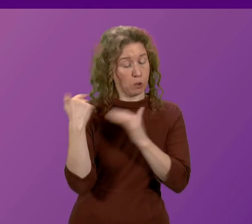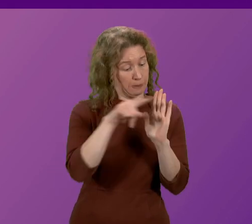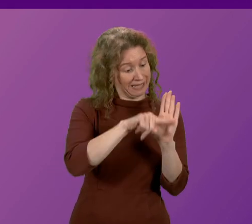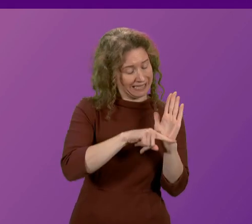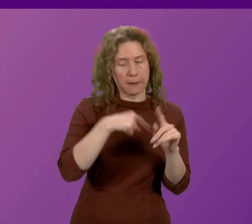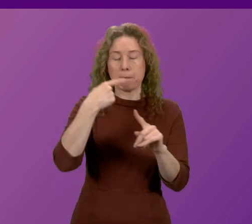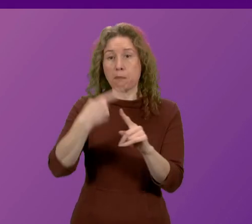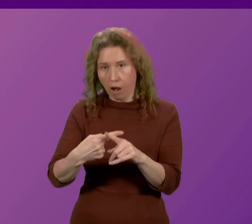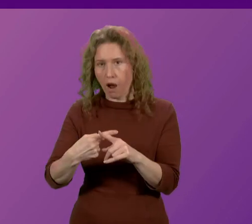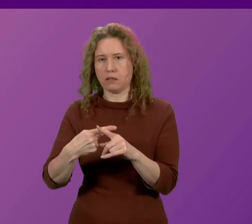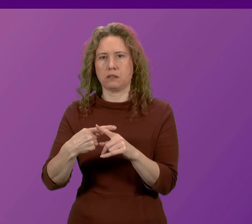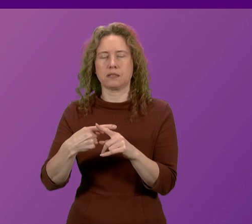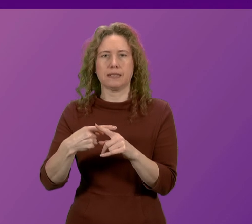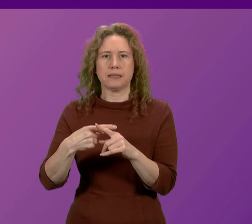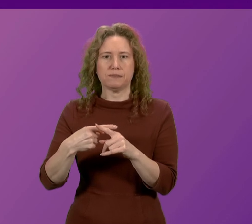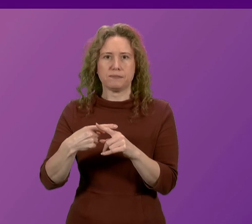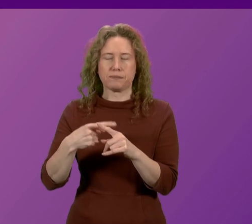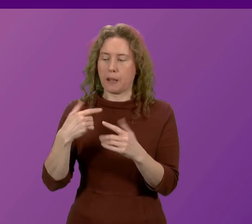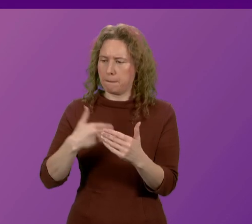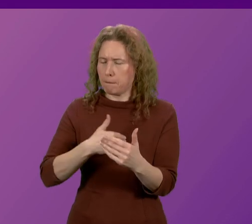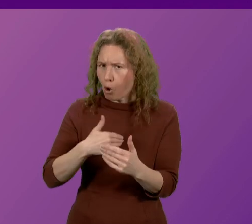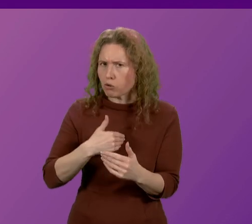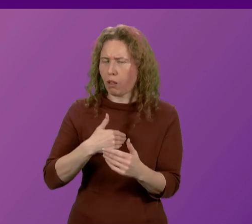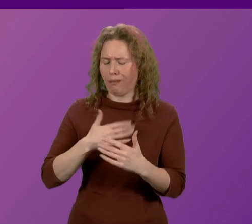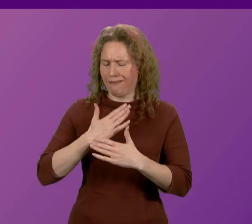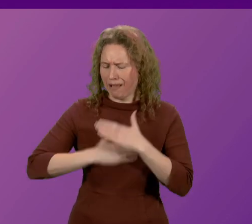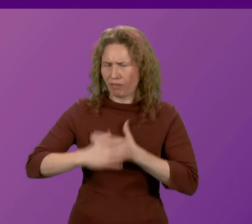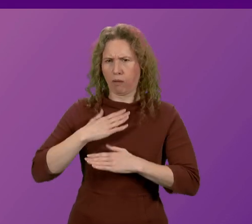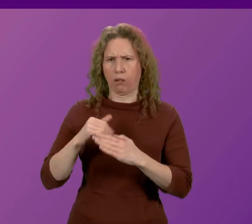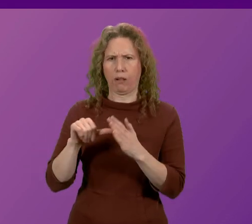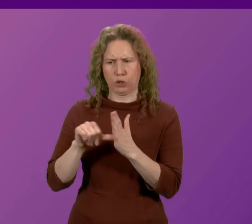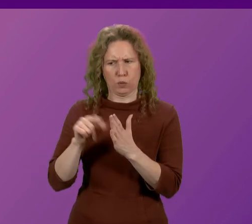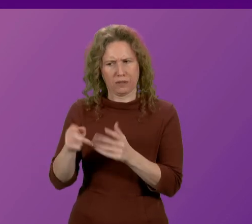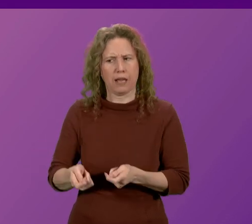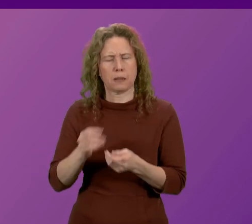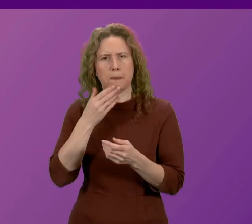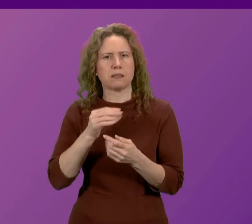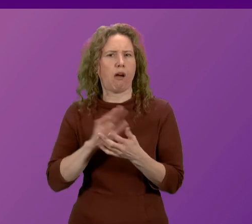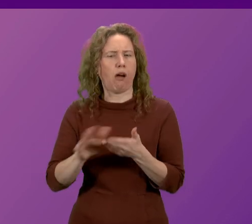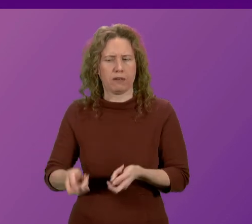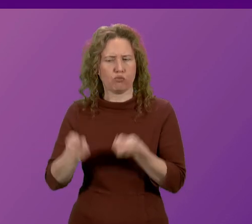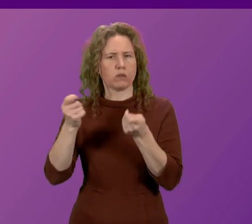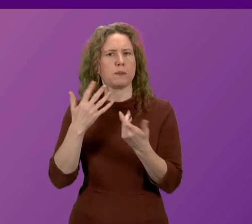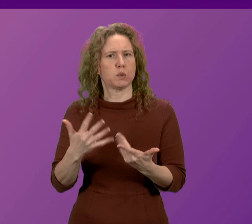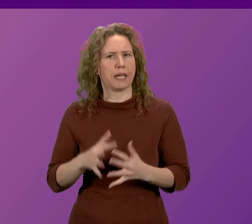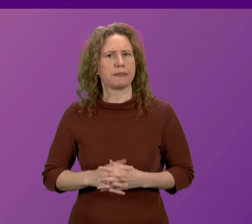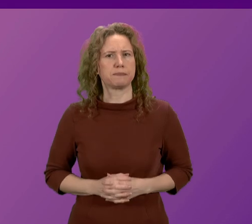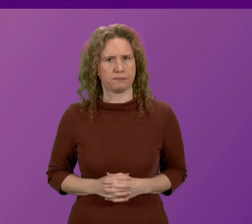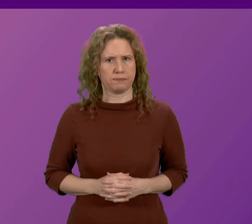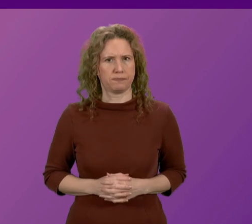also address the moral and ethical issues that Mr Harvey Fairley puts to me this afternoon.